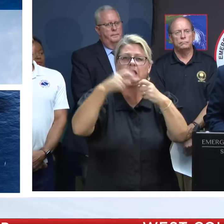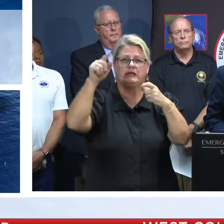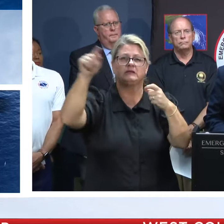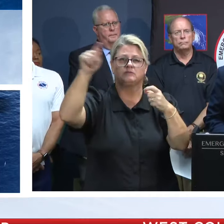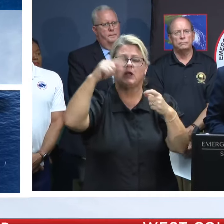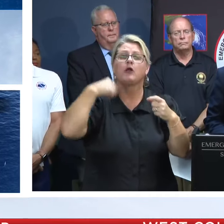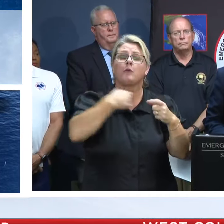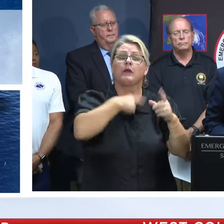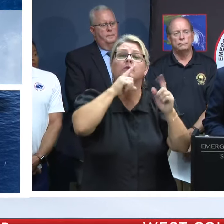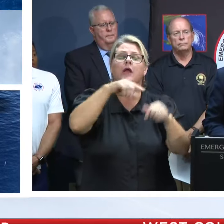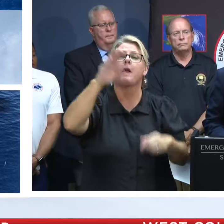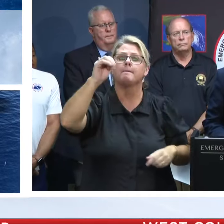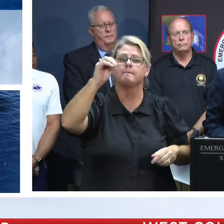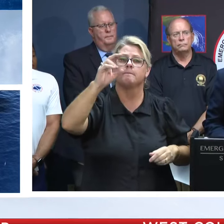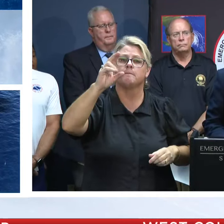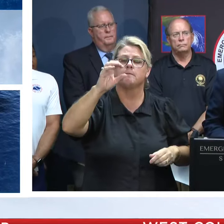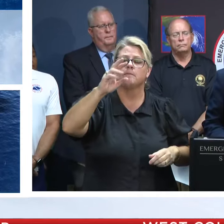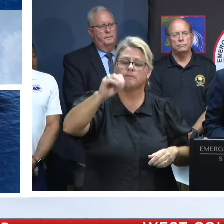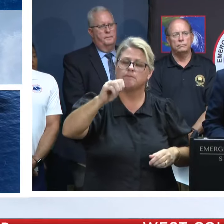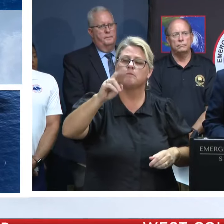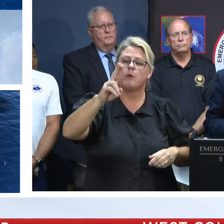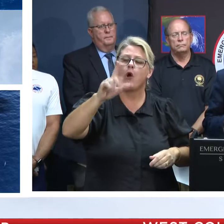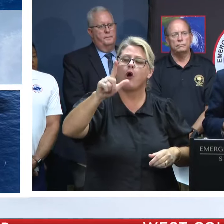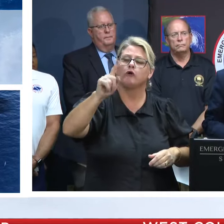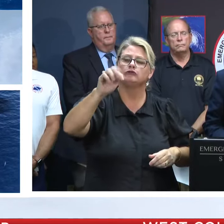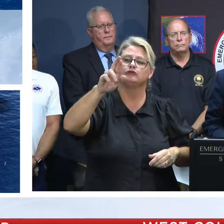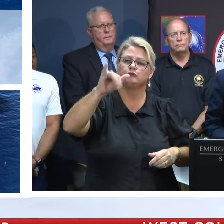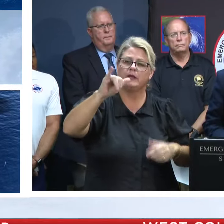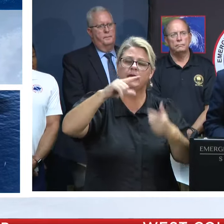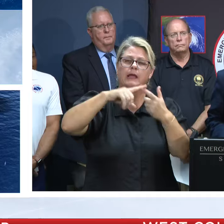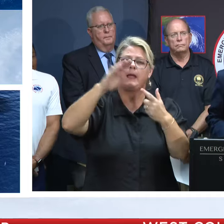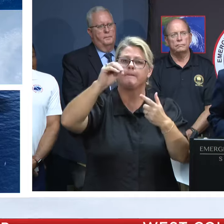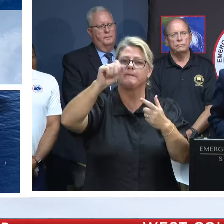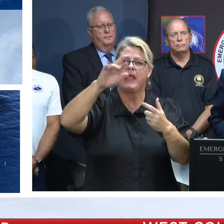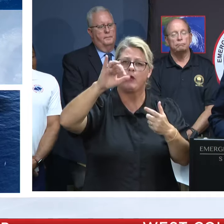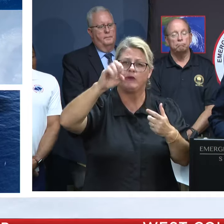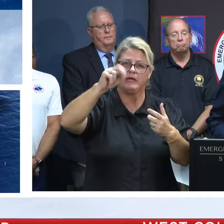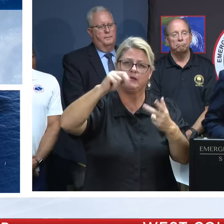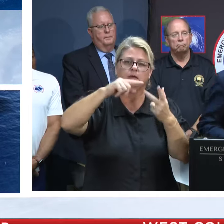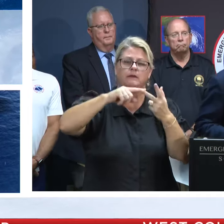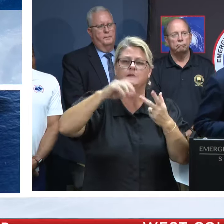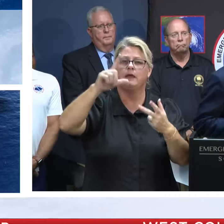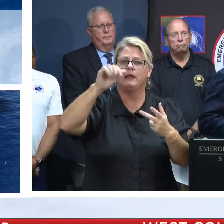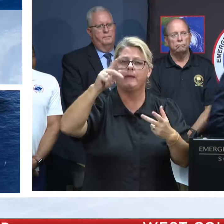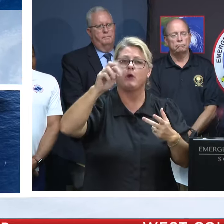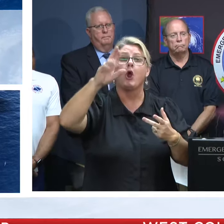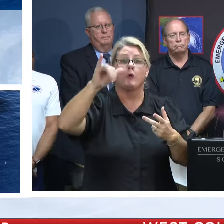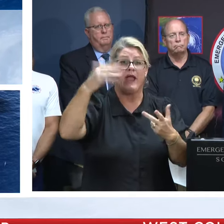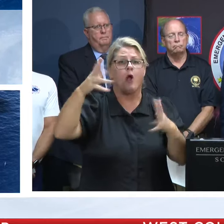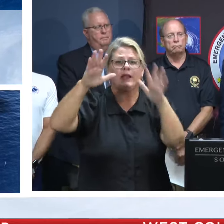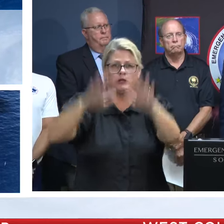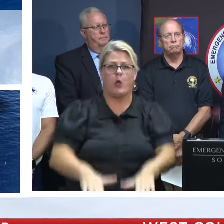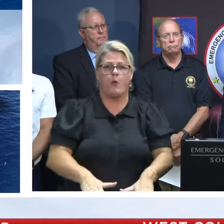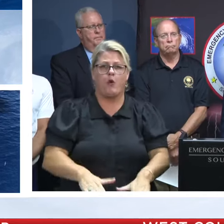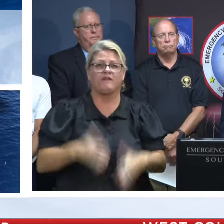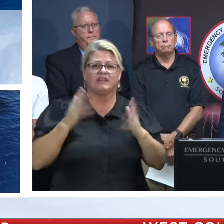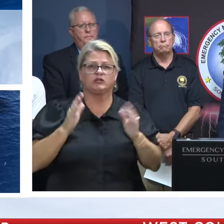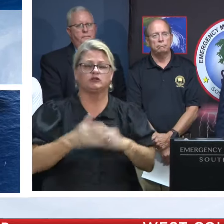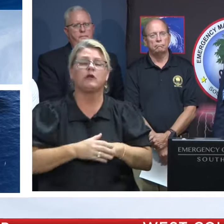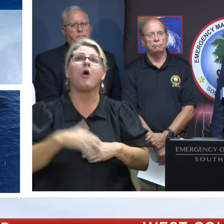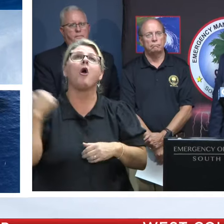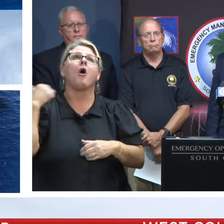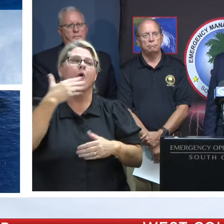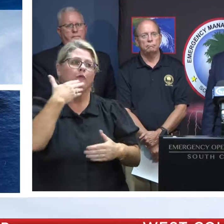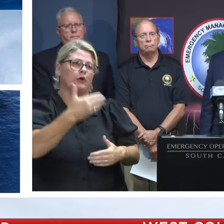Lake Moultrie, Marion, and Lake Murray, the levels have all been lowered. Thank you. Any more questions on that line?